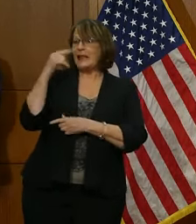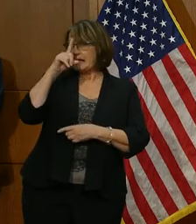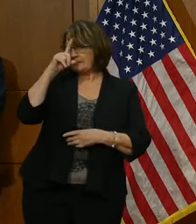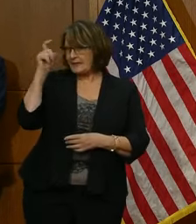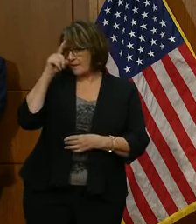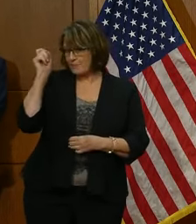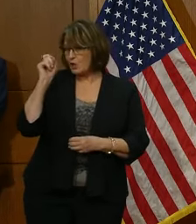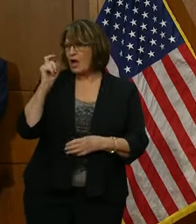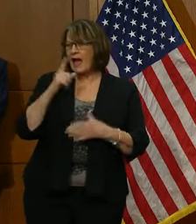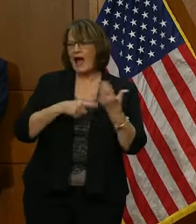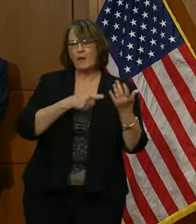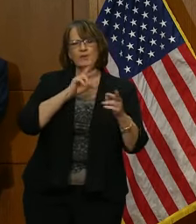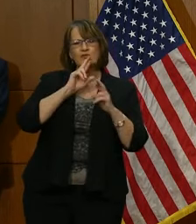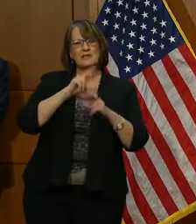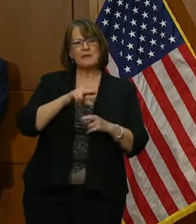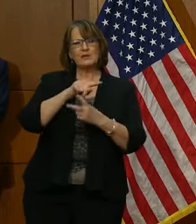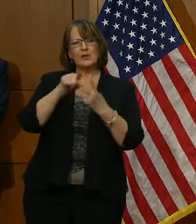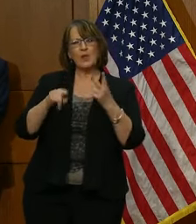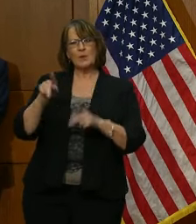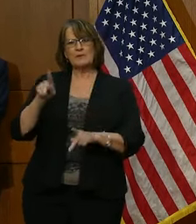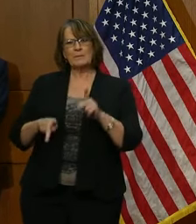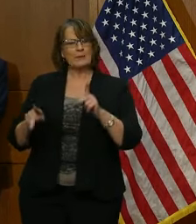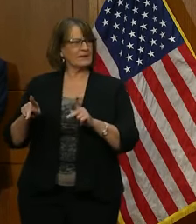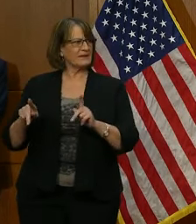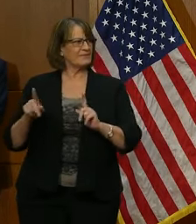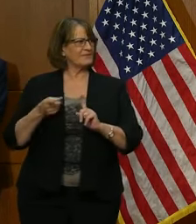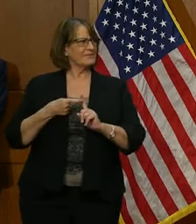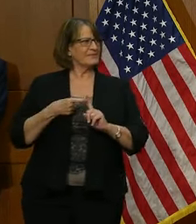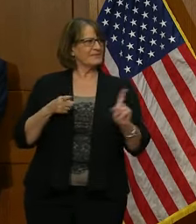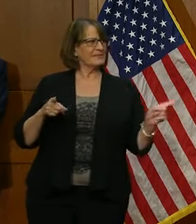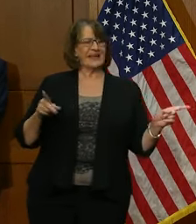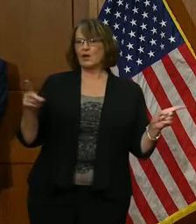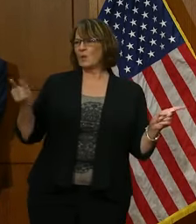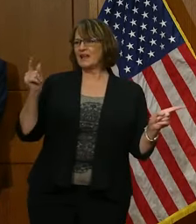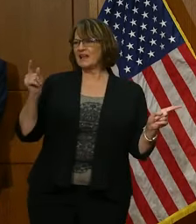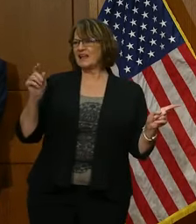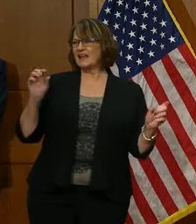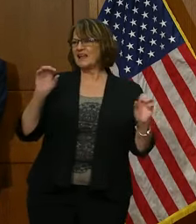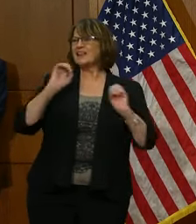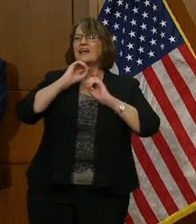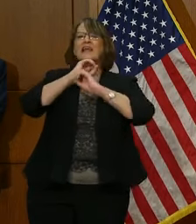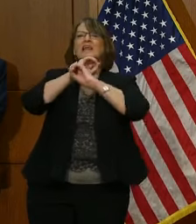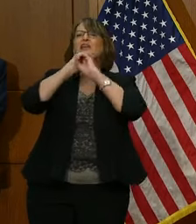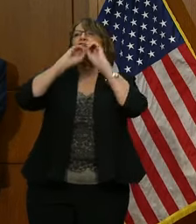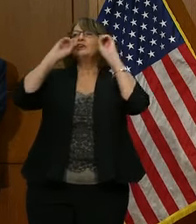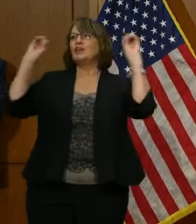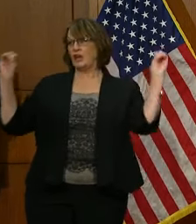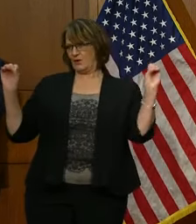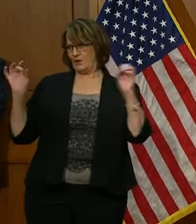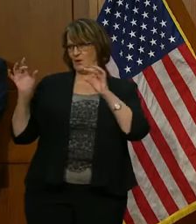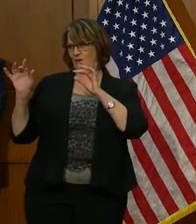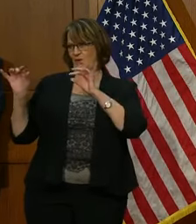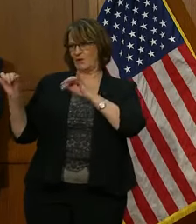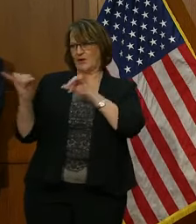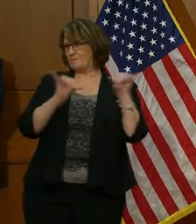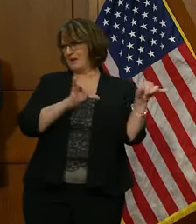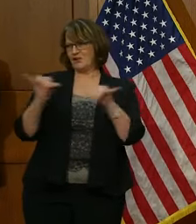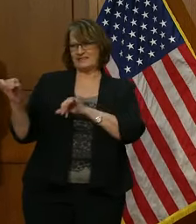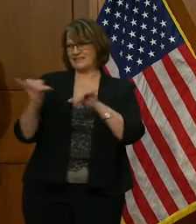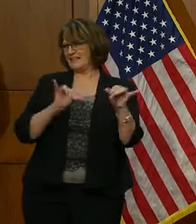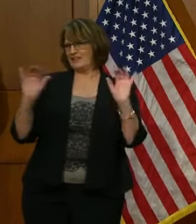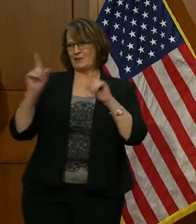how would you respond to those folks? then secondly... Let me just address that very quick. There is absolutely no connection, so no comparison.